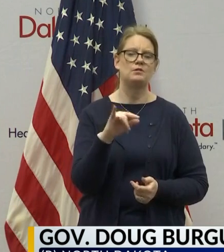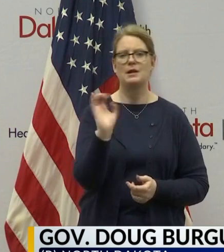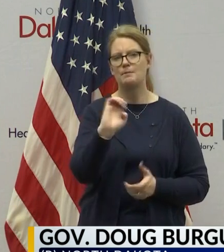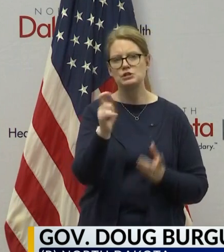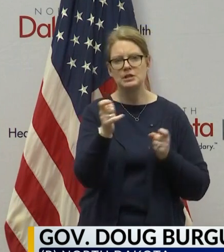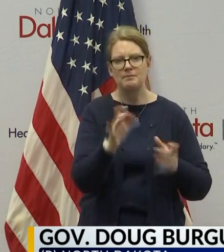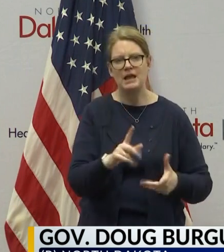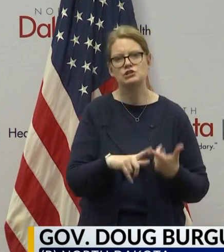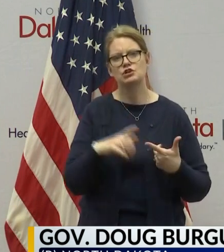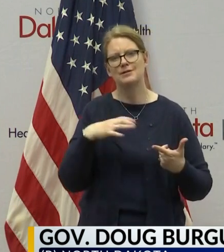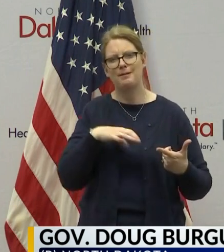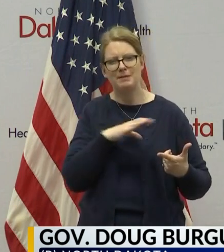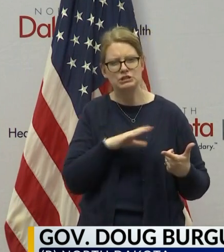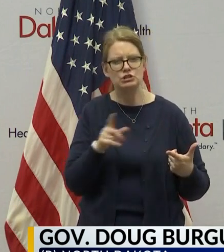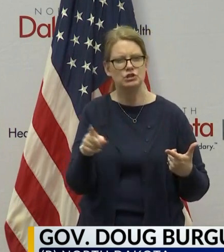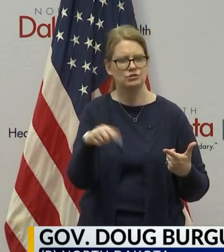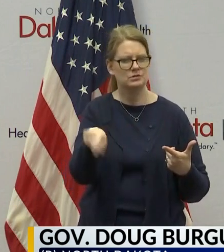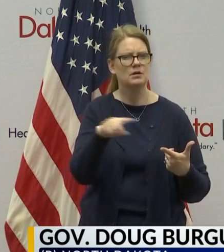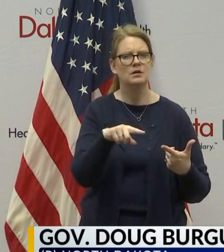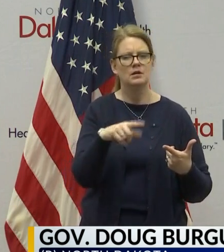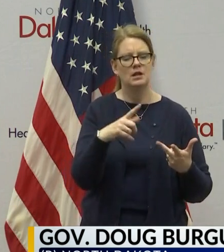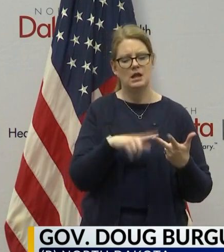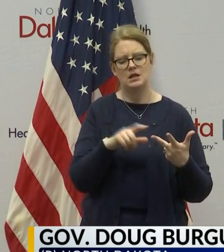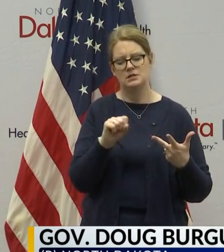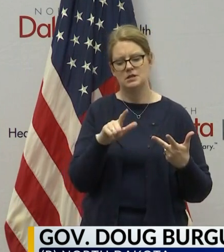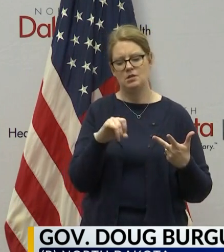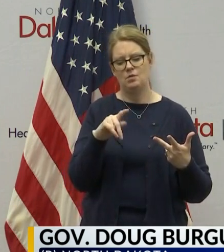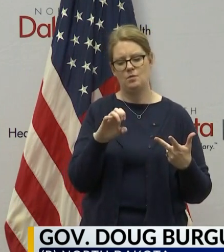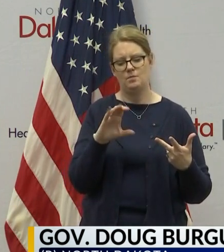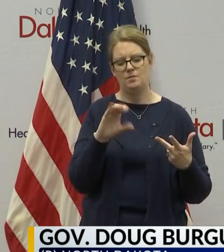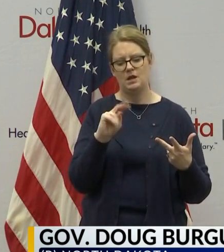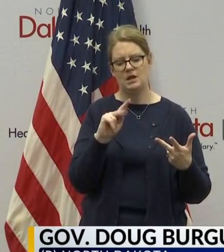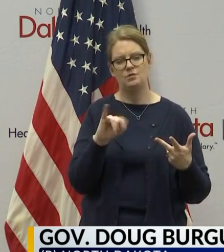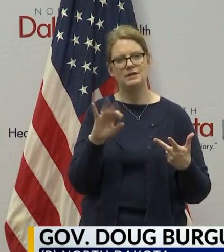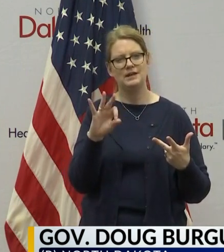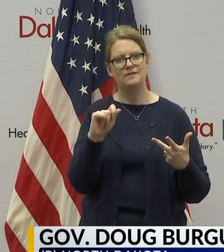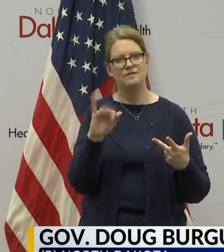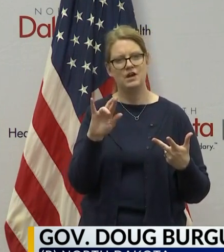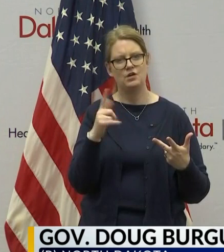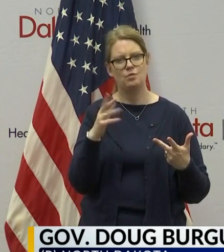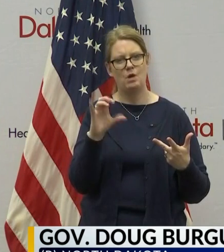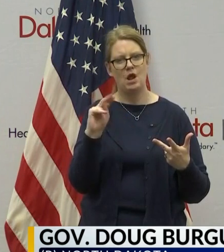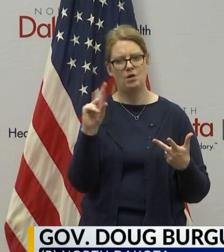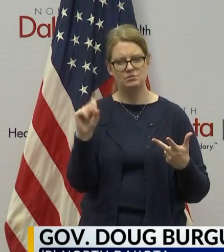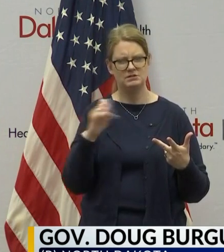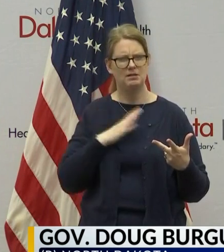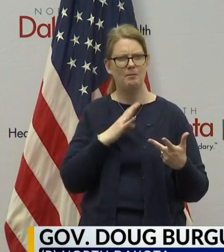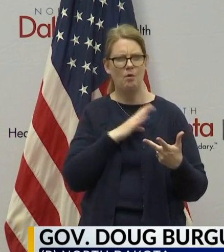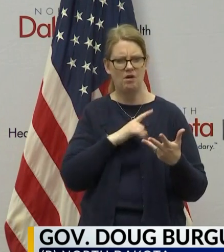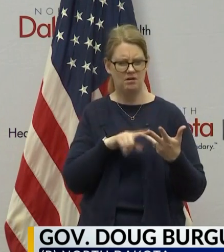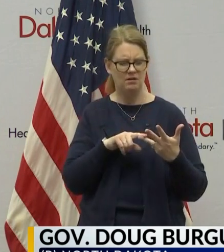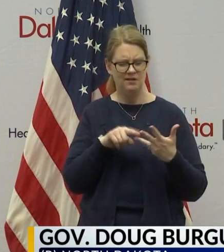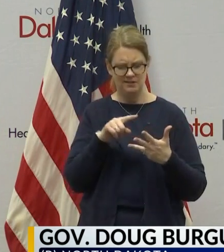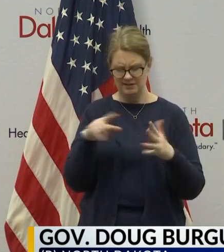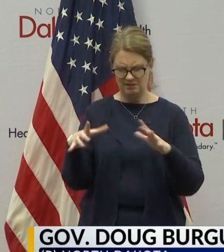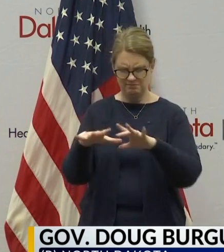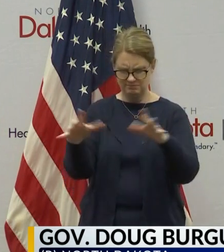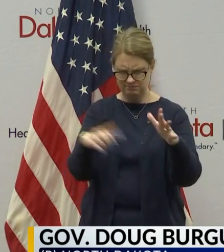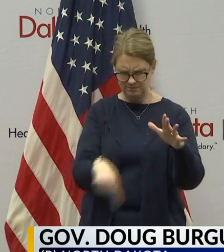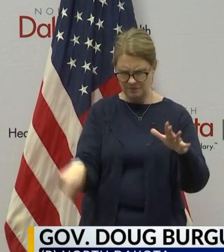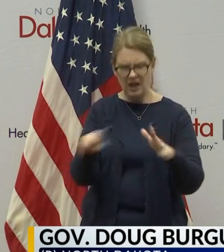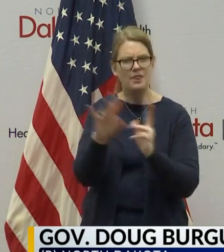County Commission, and the Slope County Fairgrounds Board and everybody locally that helped make this thing